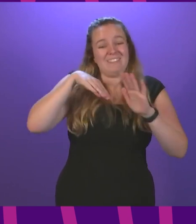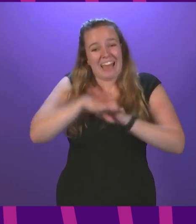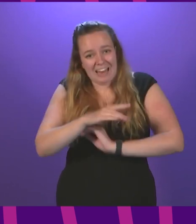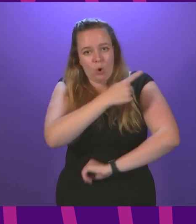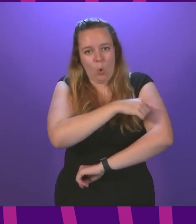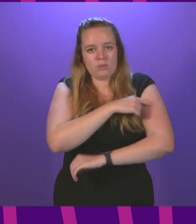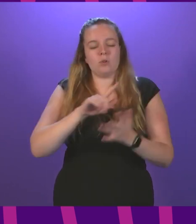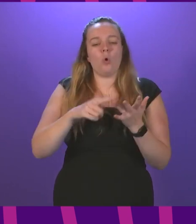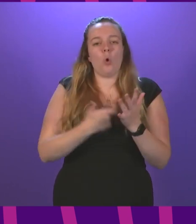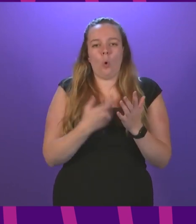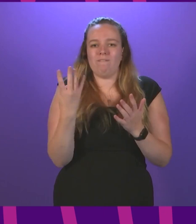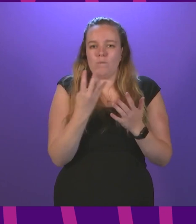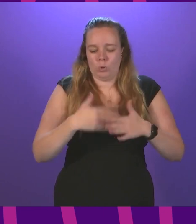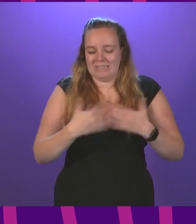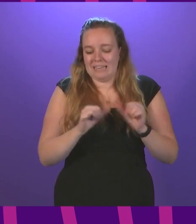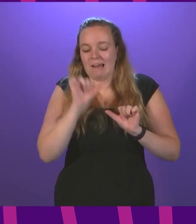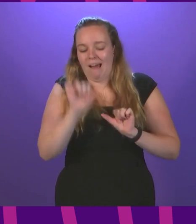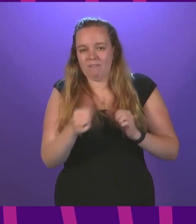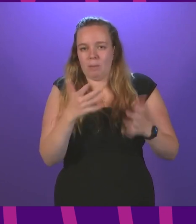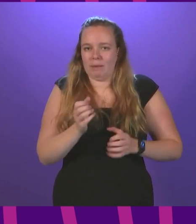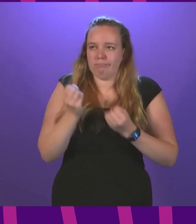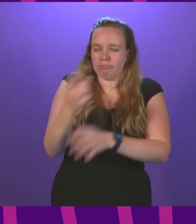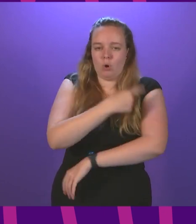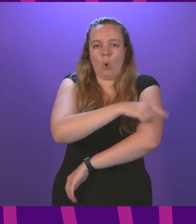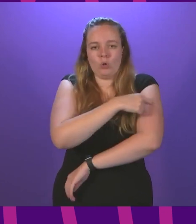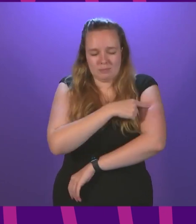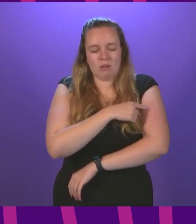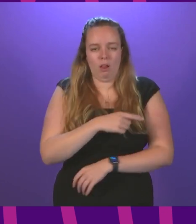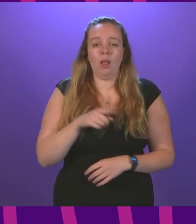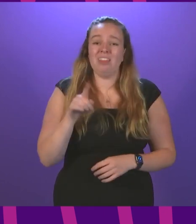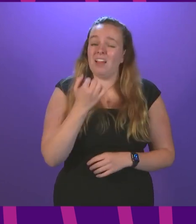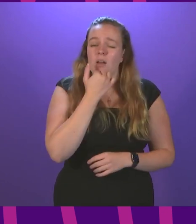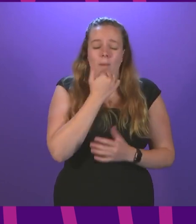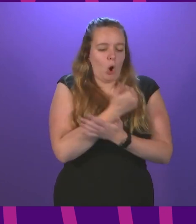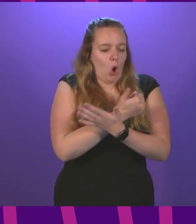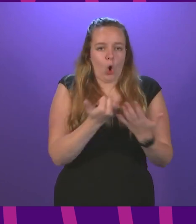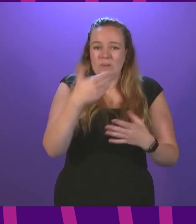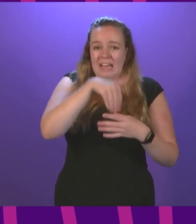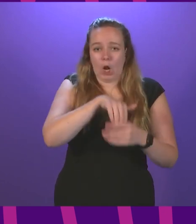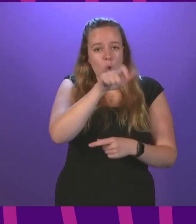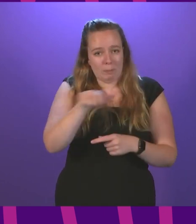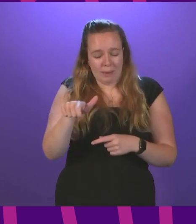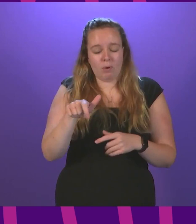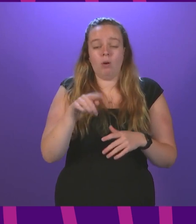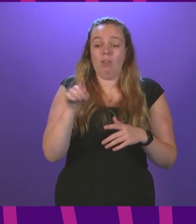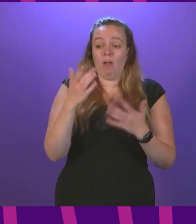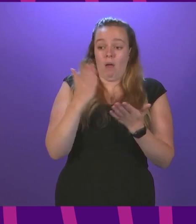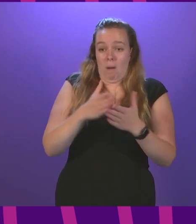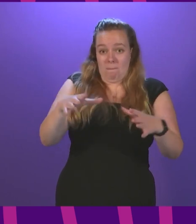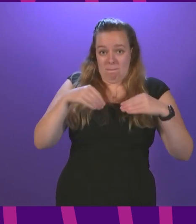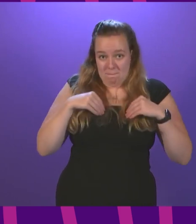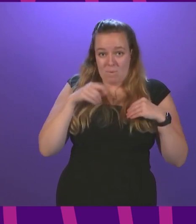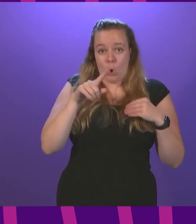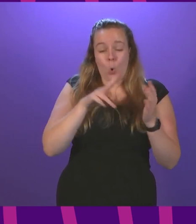or in the 14 days prior to their admission. And these figures have always included people who, though they have COVID,